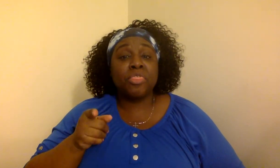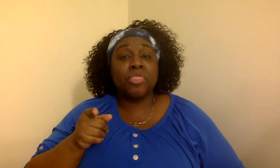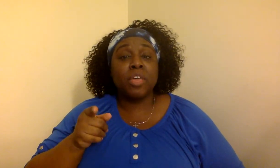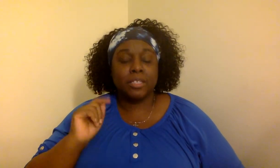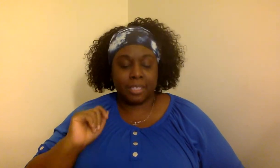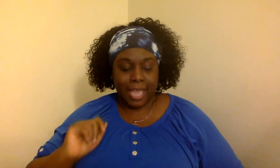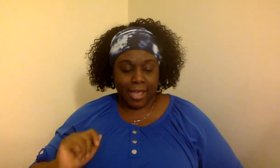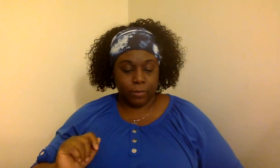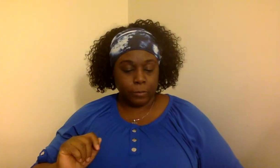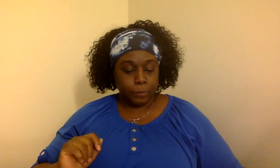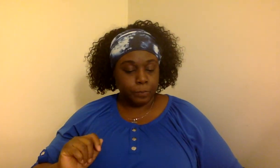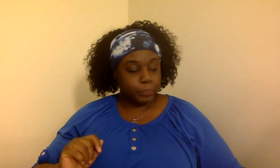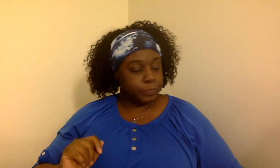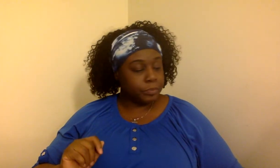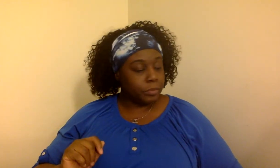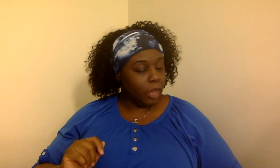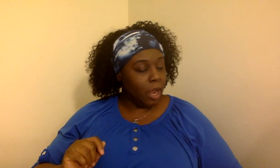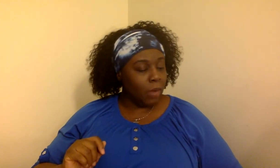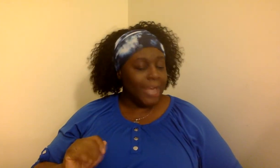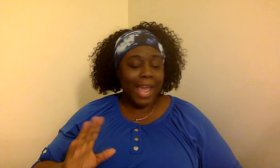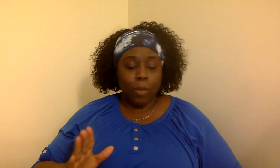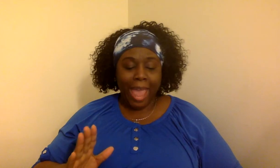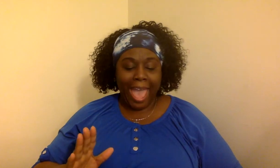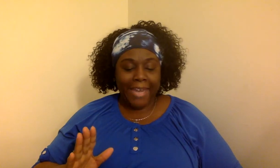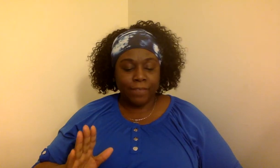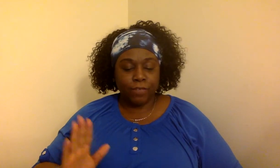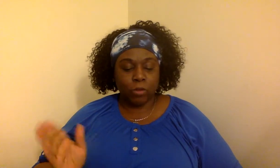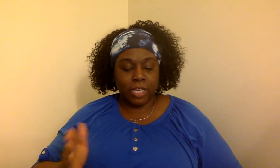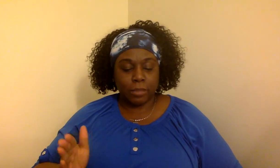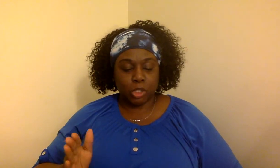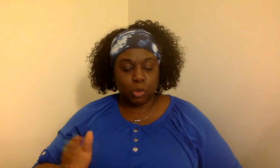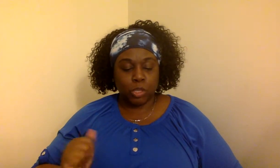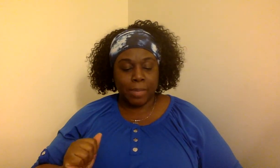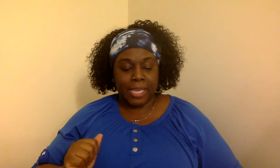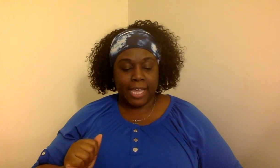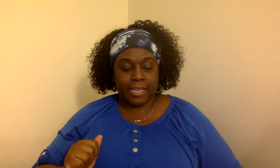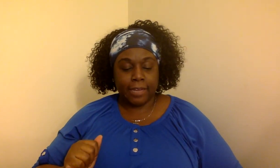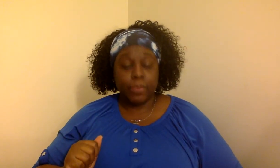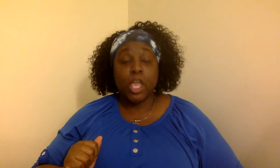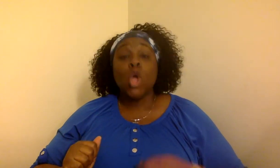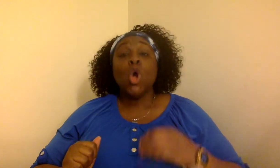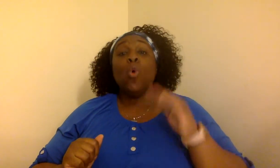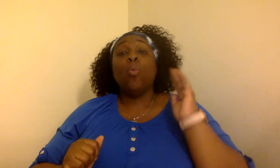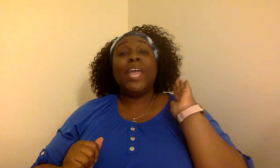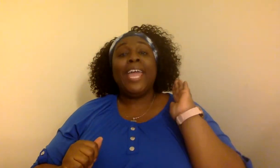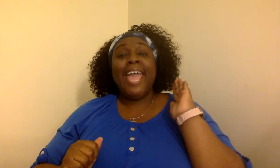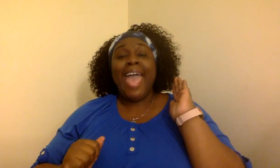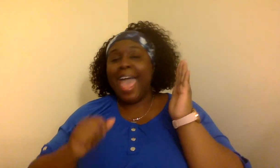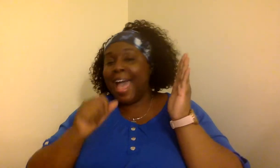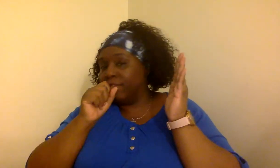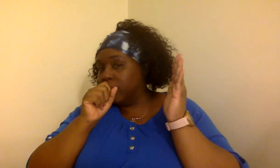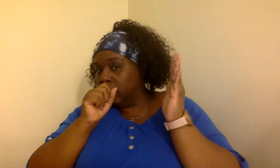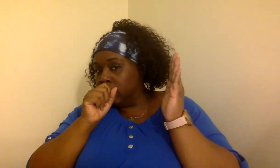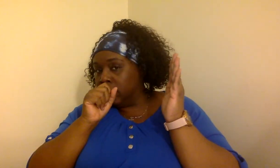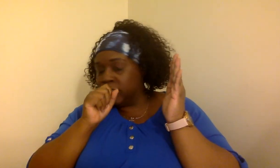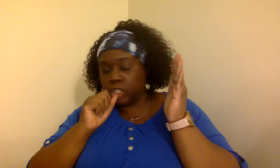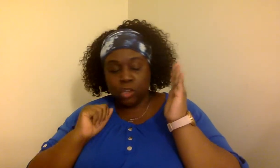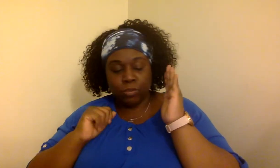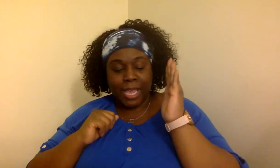sound. All right, now we're adding phonemes to the beginning. We have, excuse me,